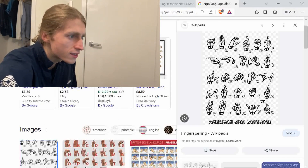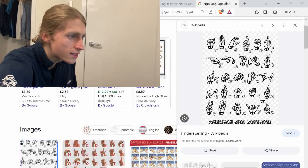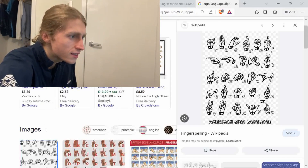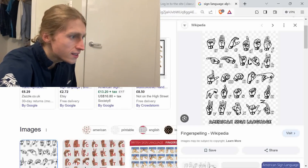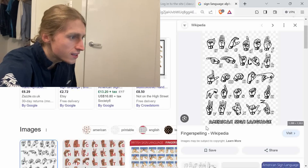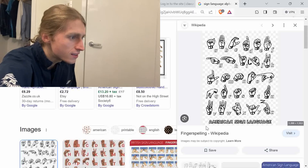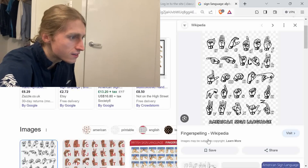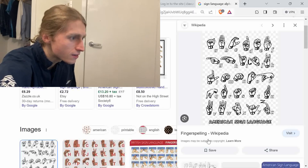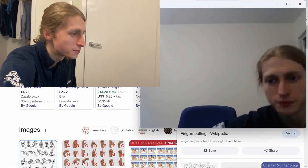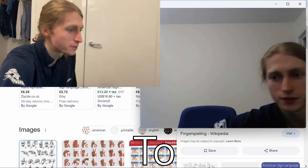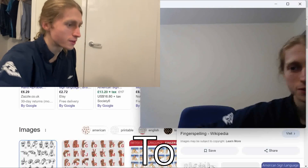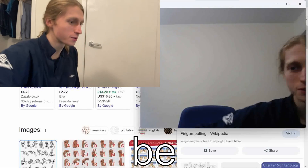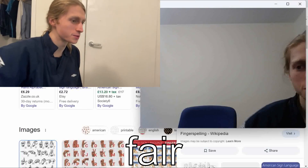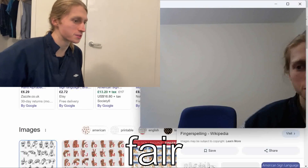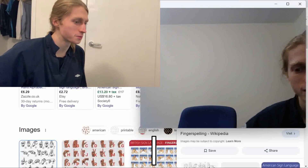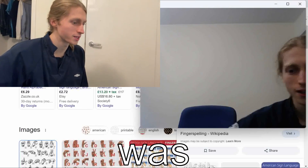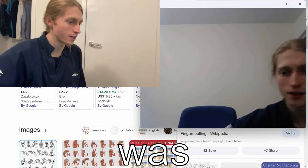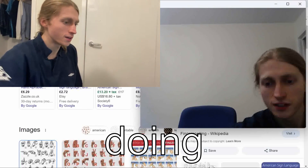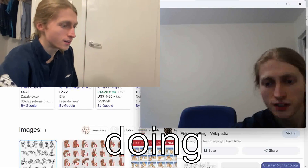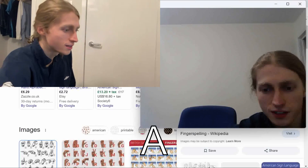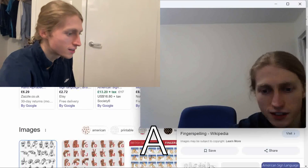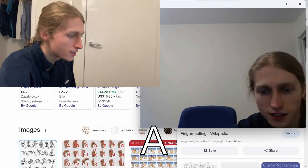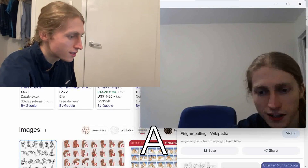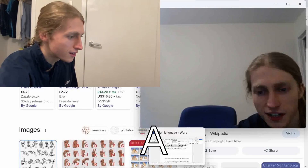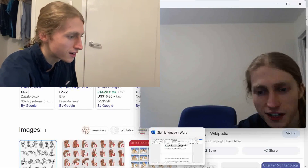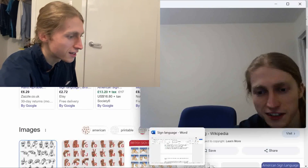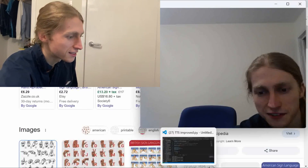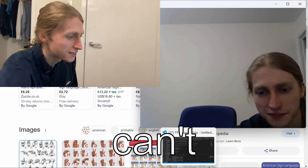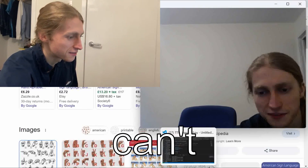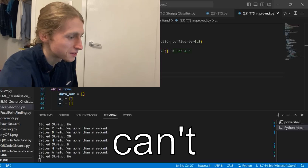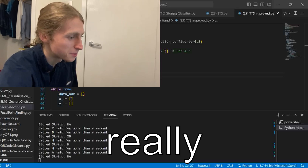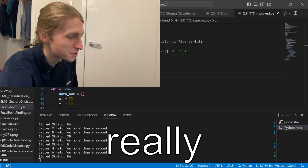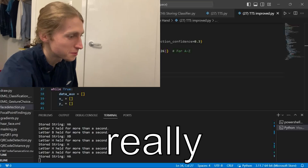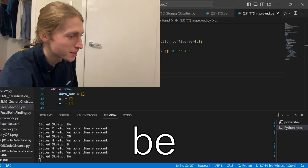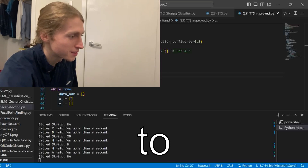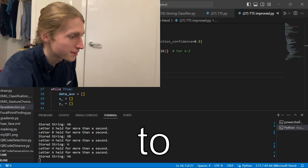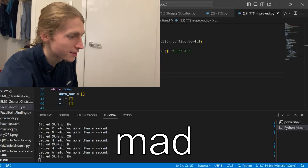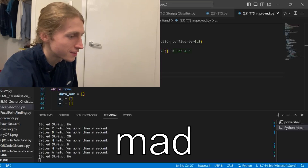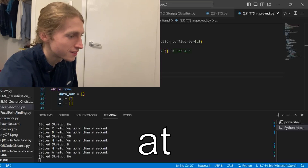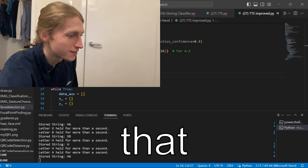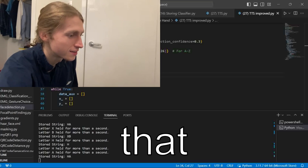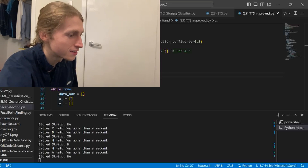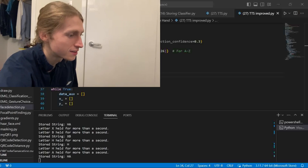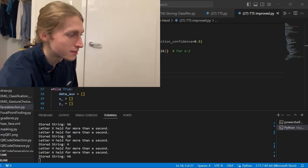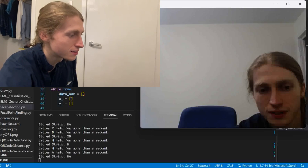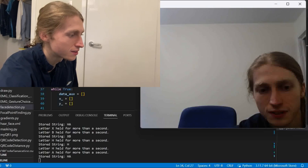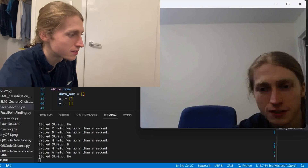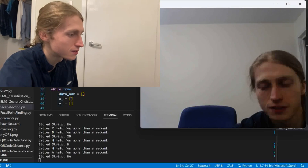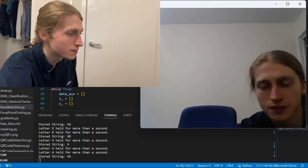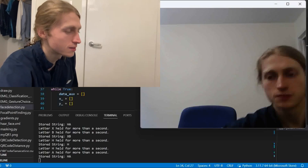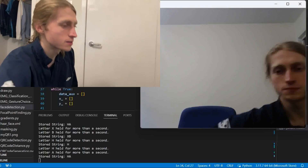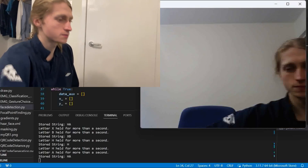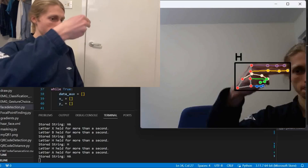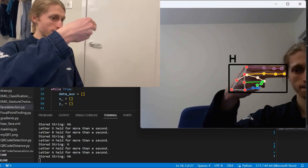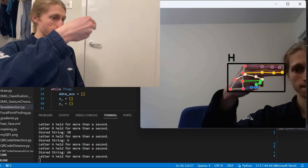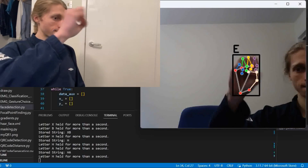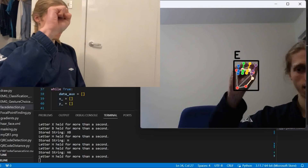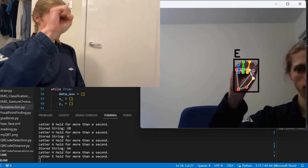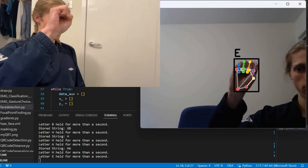like my dumb ass. To be fair, I was doing A. I can't really be too mad at that. You'll actually be able to use it a lot faster